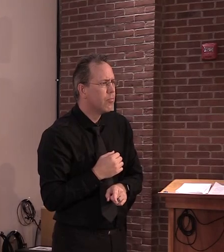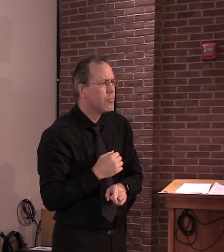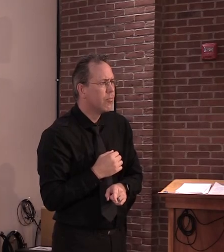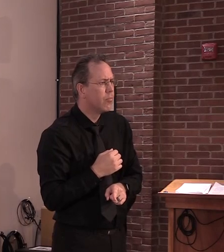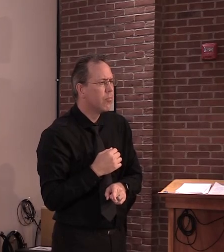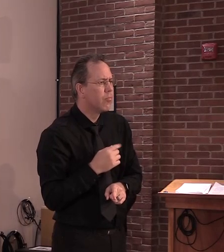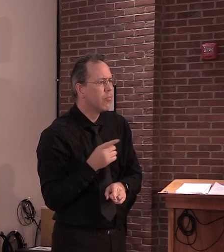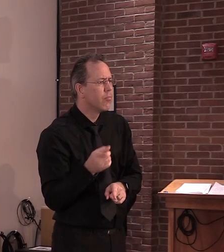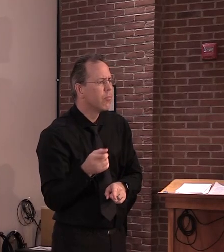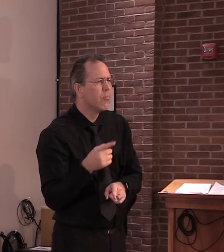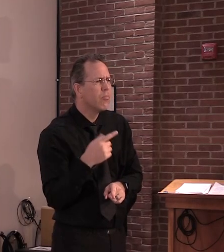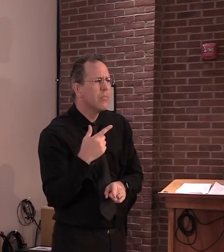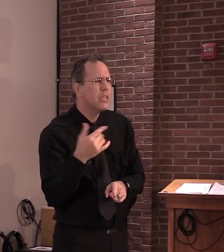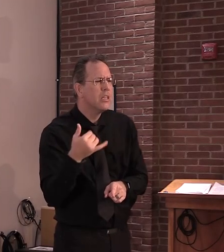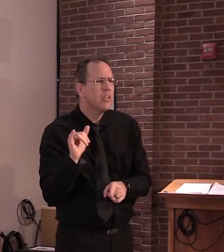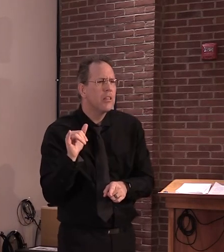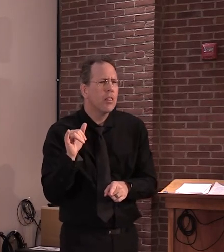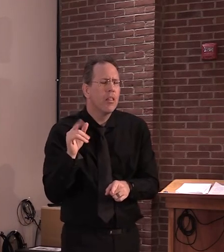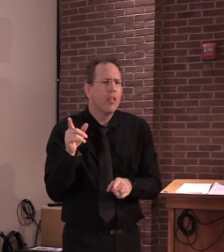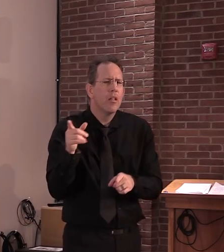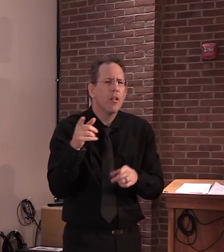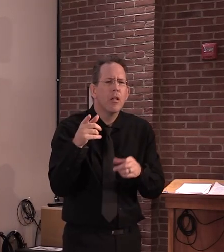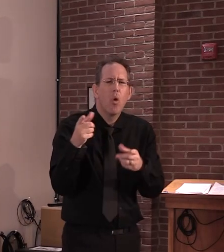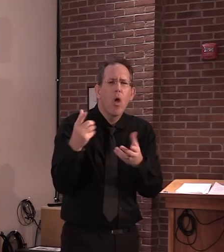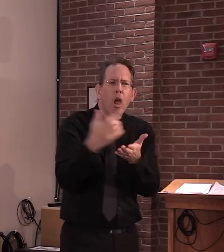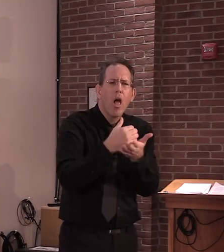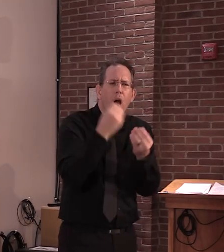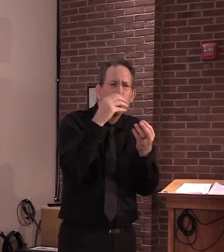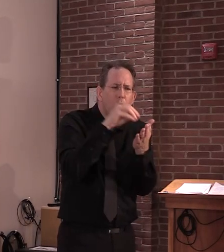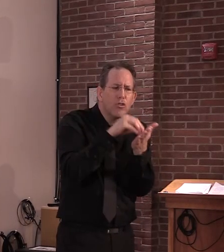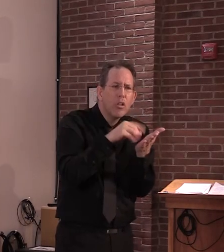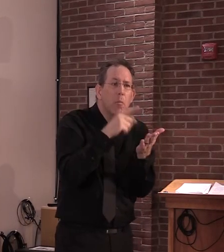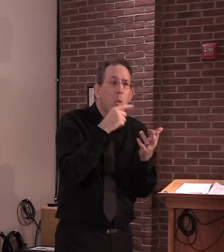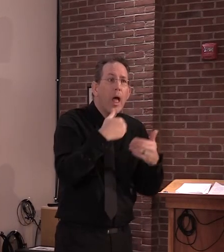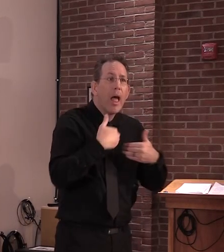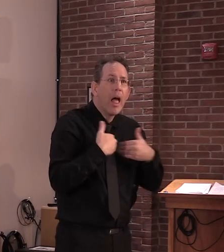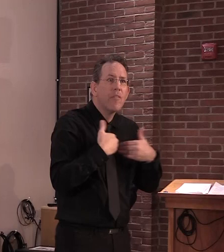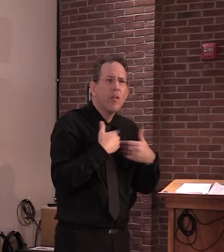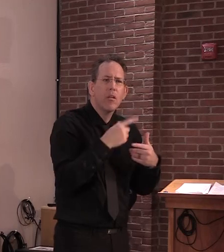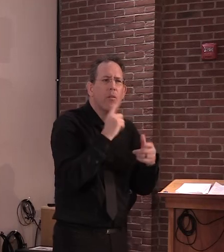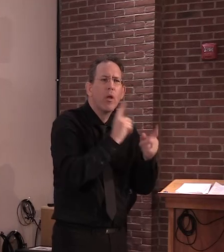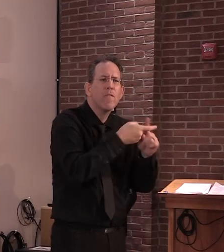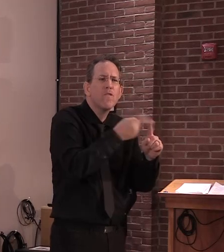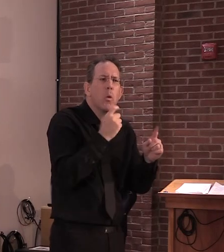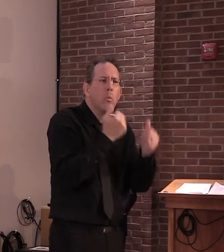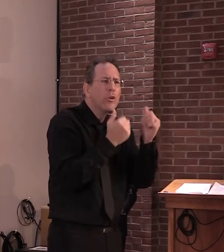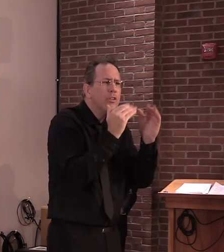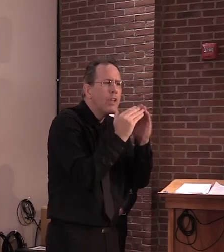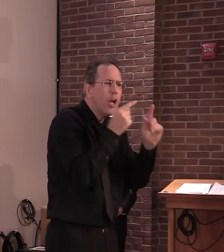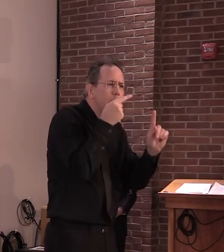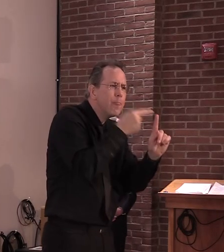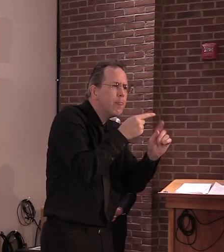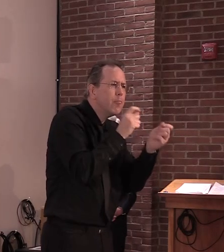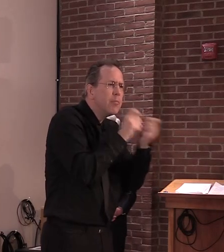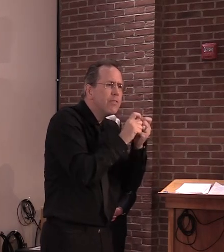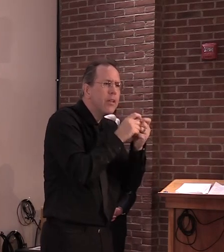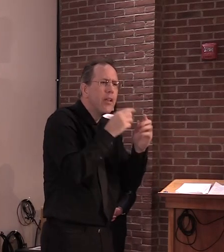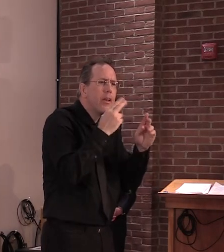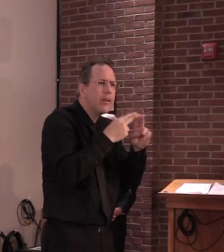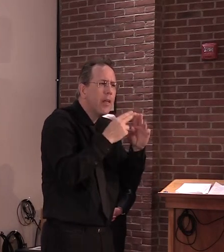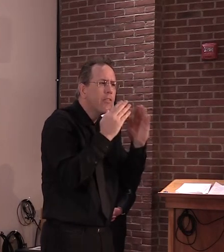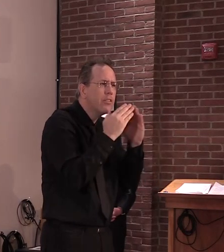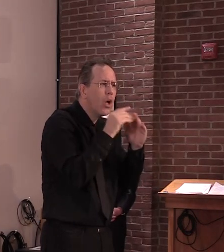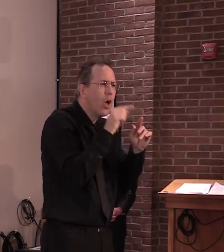unless there's a positive, you wouldn't know that there's maybe 37, you know, tests being taken